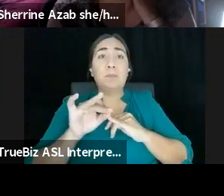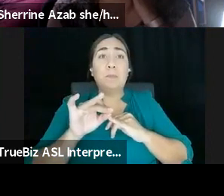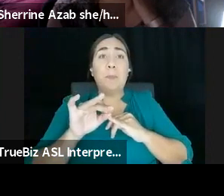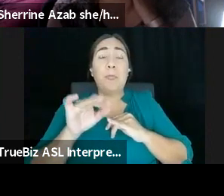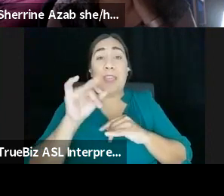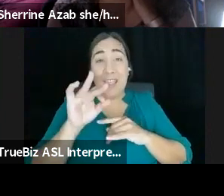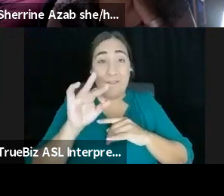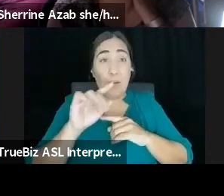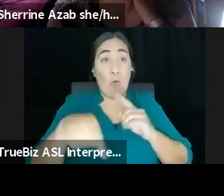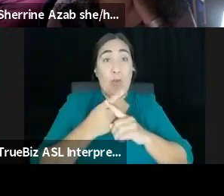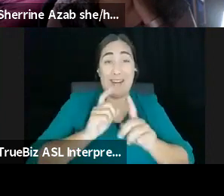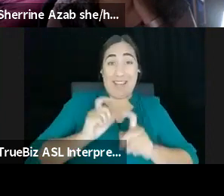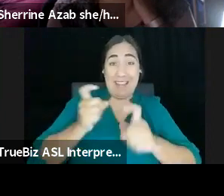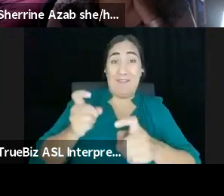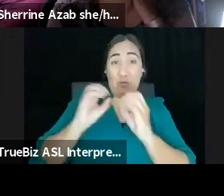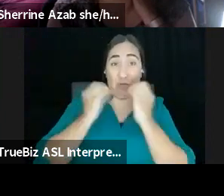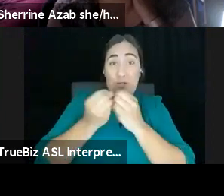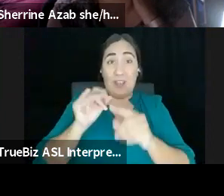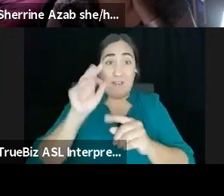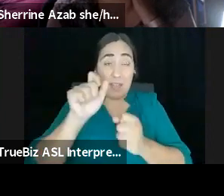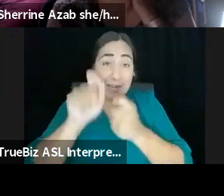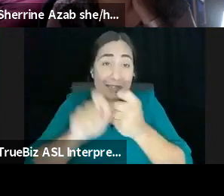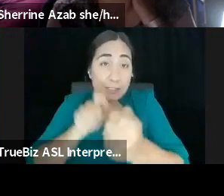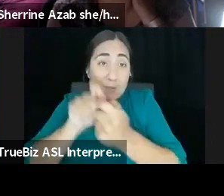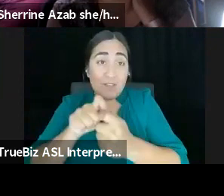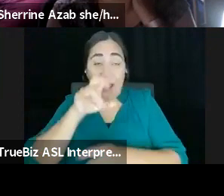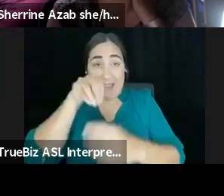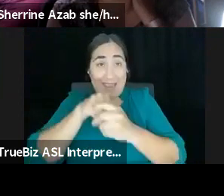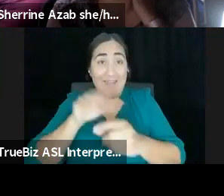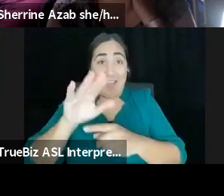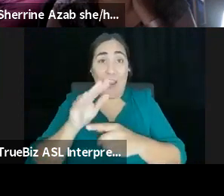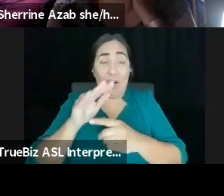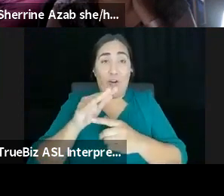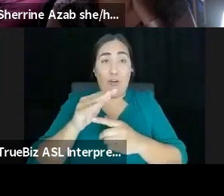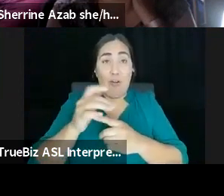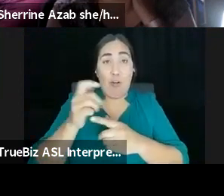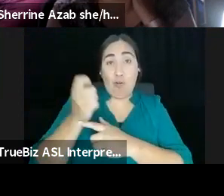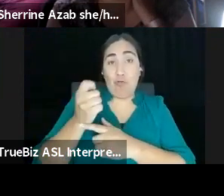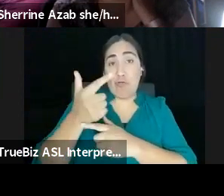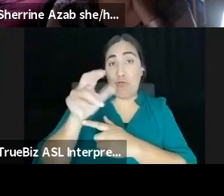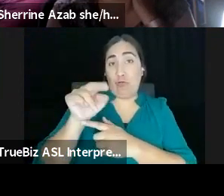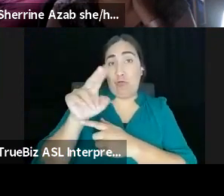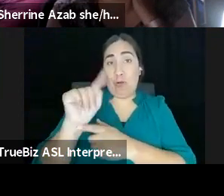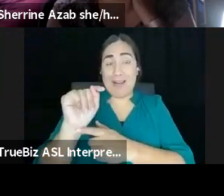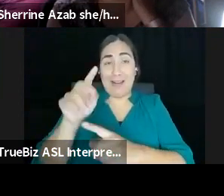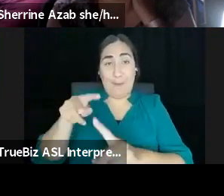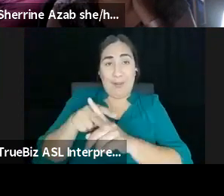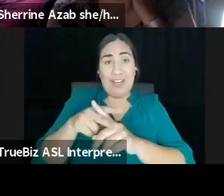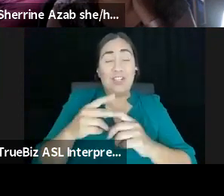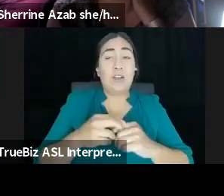and they can actually specify, you know, in their in their grant application, you know, your board must consist of, you know, this